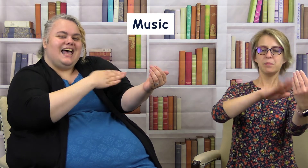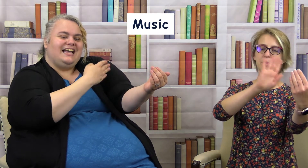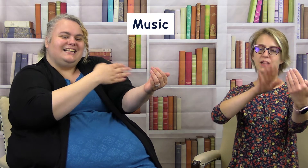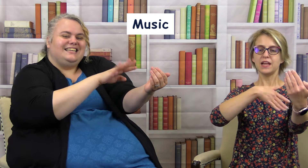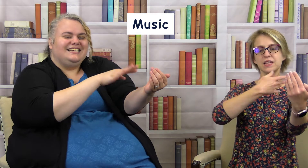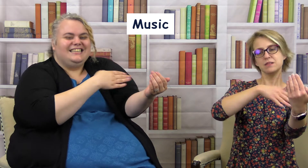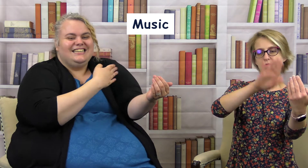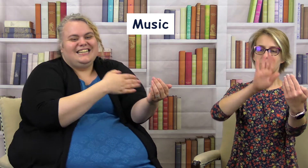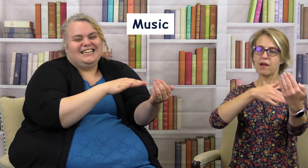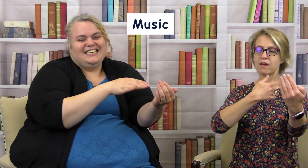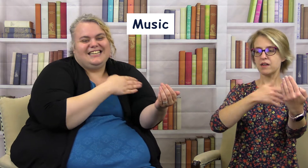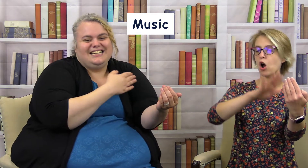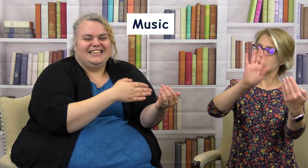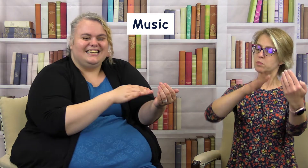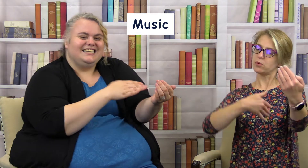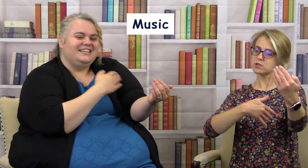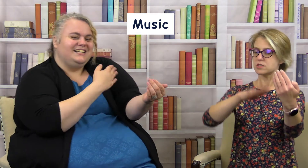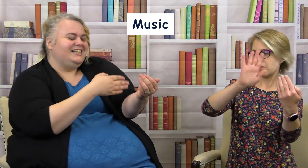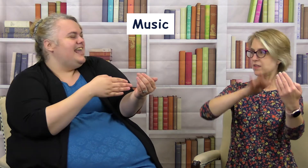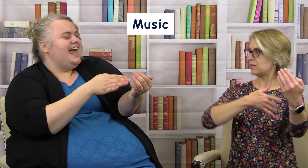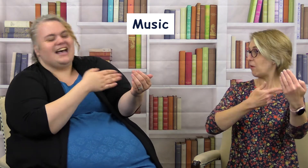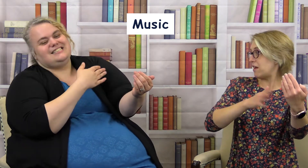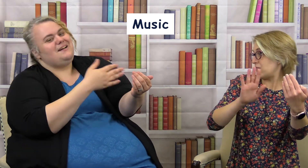and